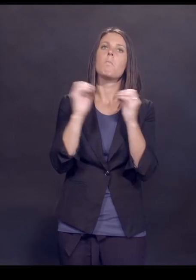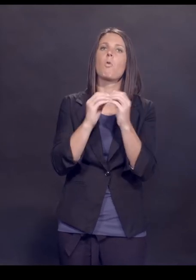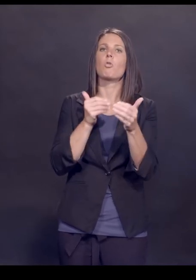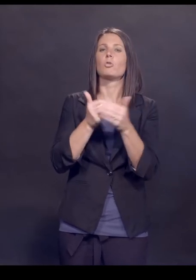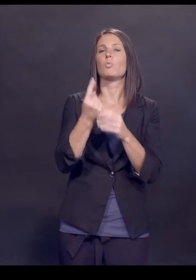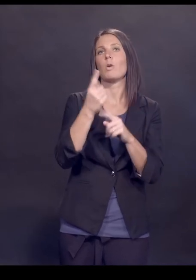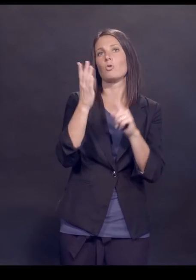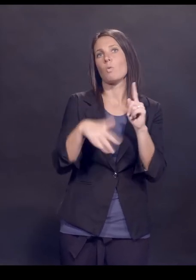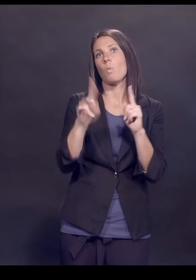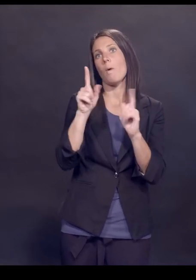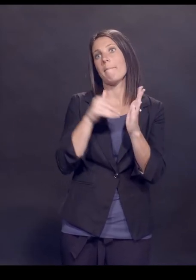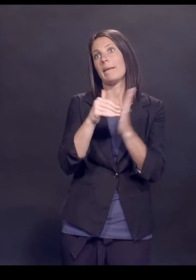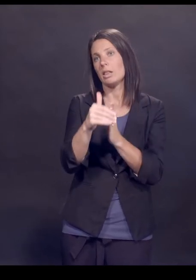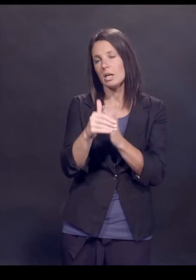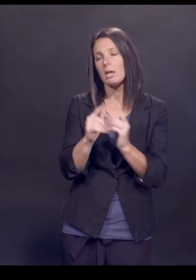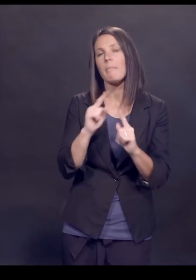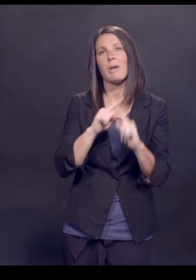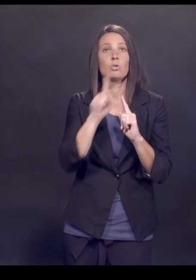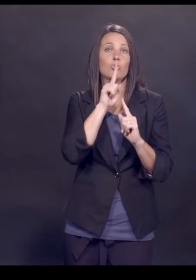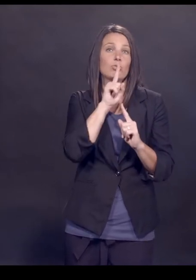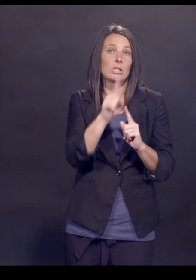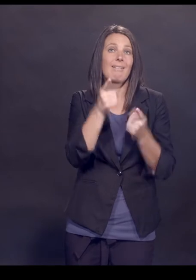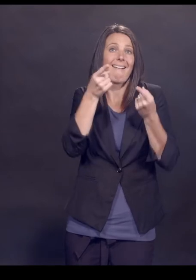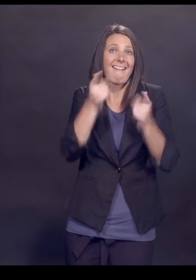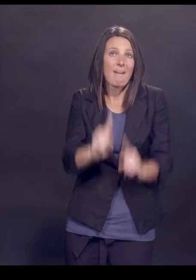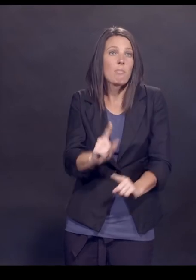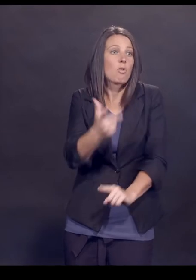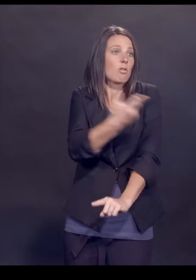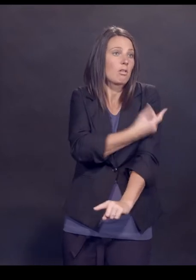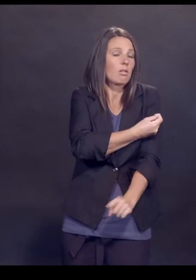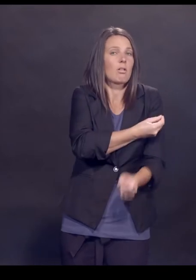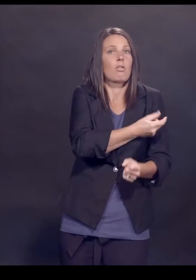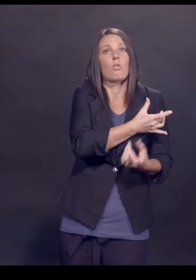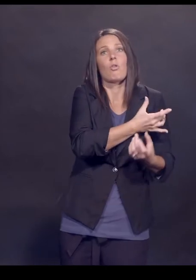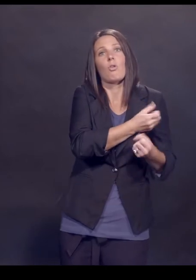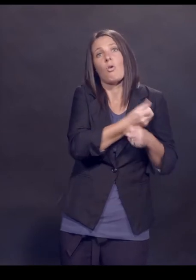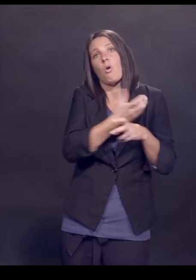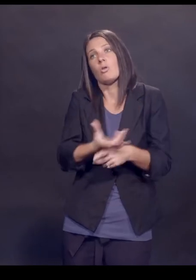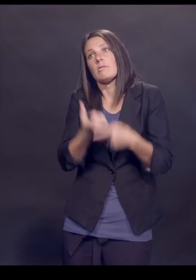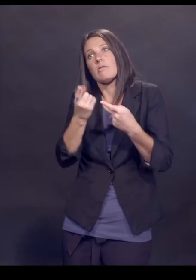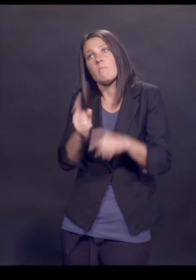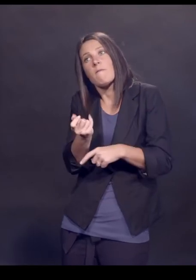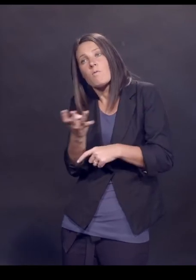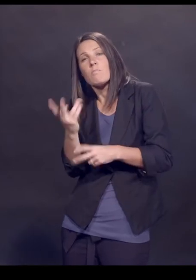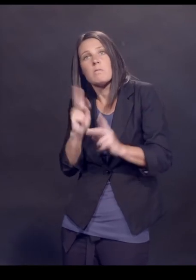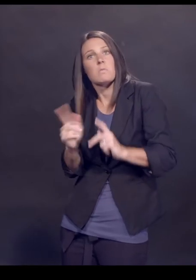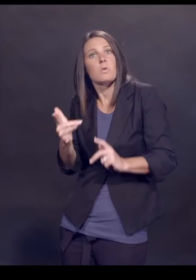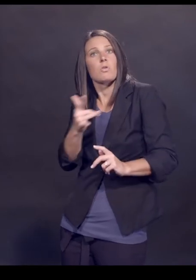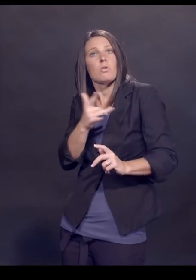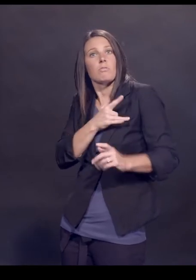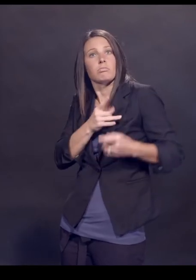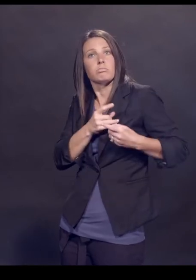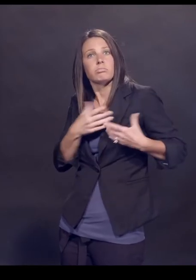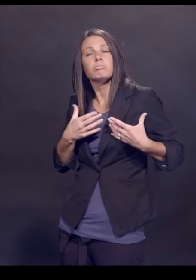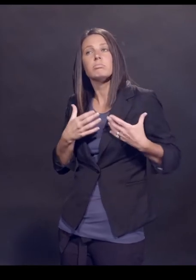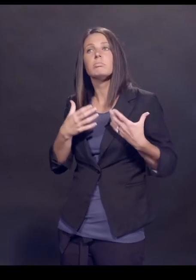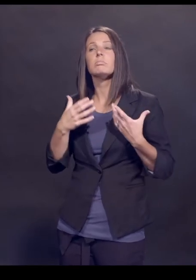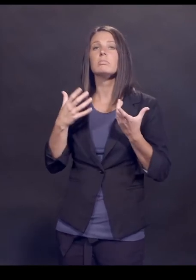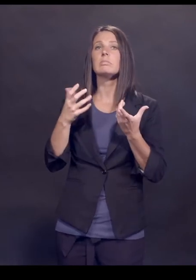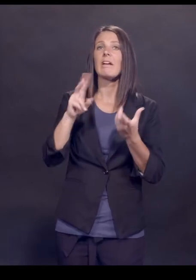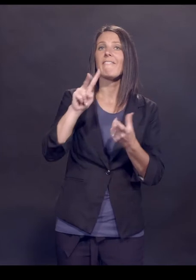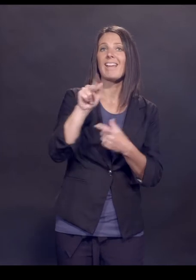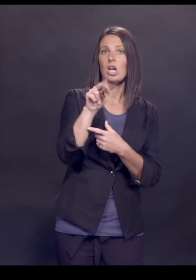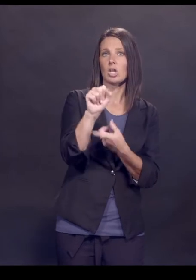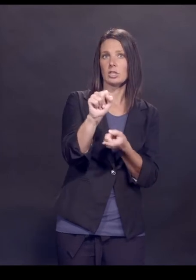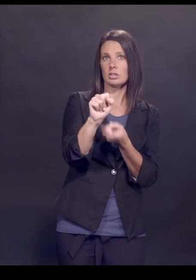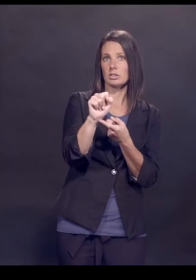one in a million, but it's, but it was real. That was a real consequence of the vaccine. So, so VAERS can be useful as sort